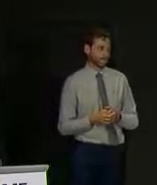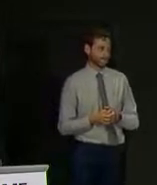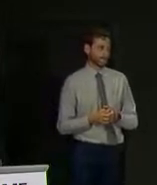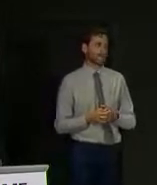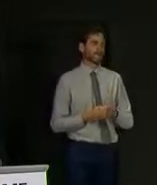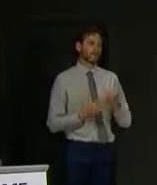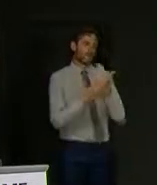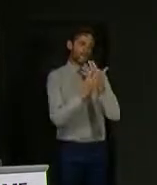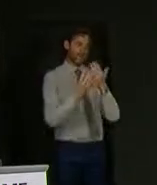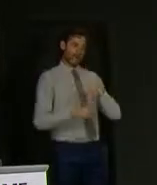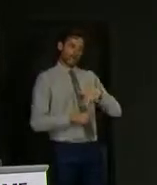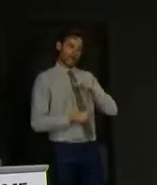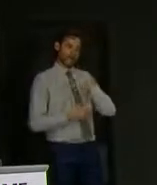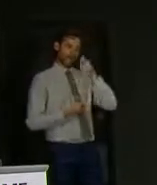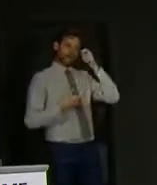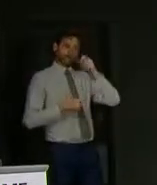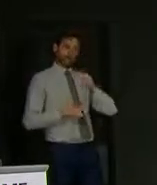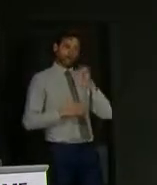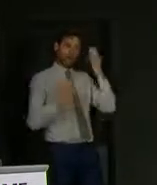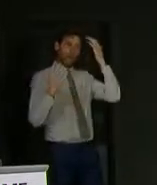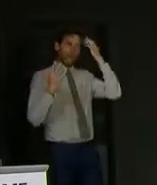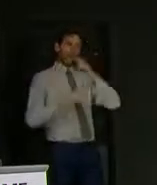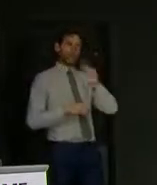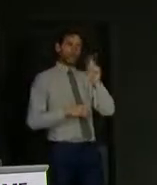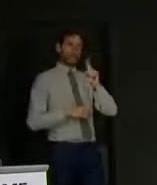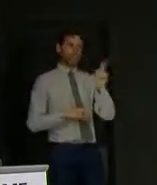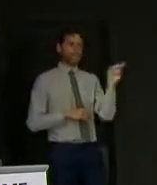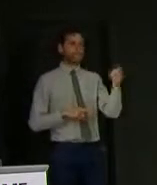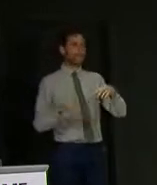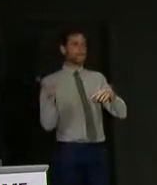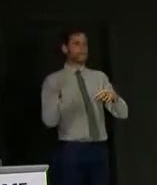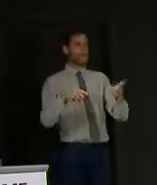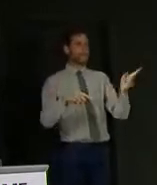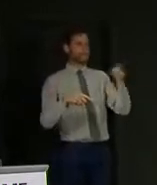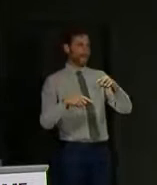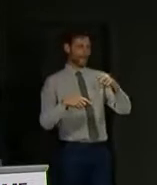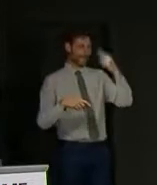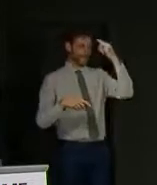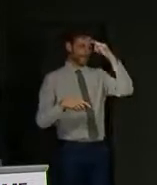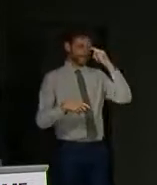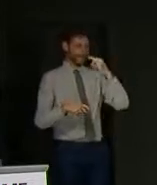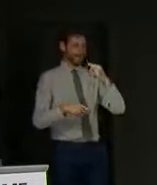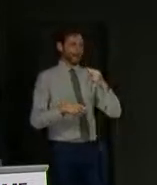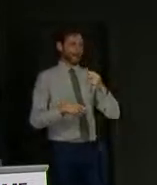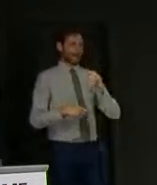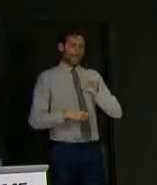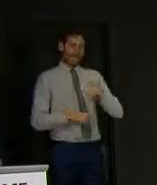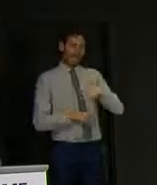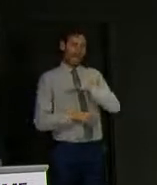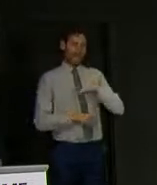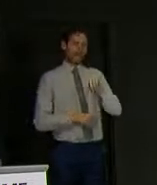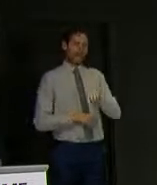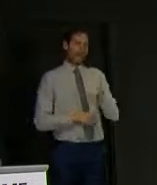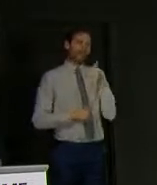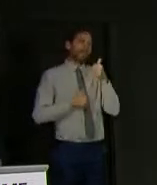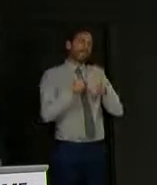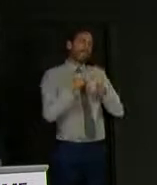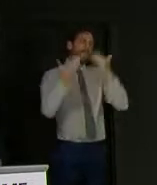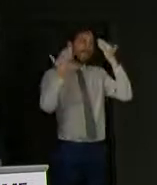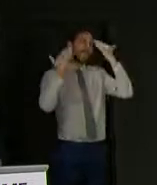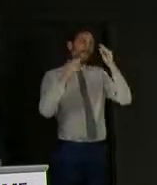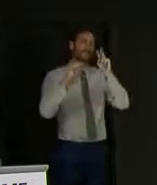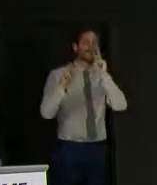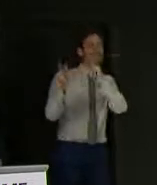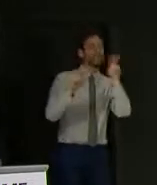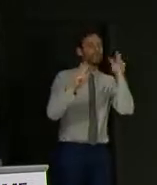restrictions combined with the great weather will see people flocking to their area, particularly this weekend, and I'm sure